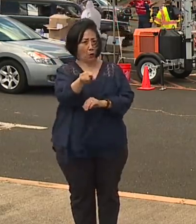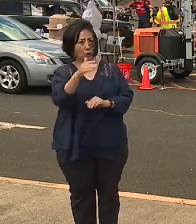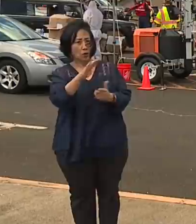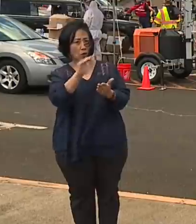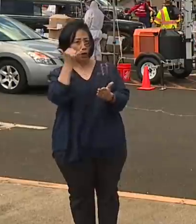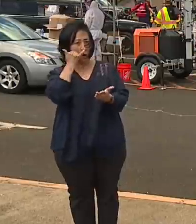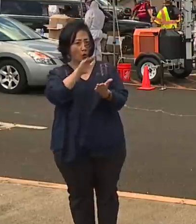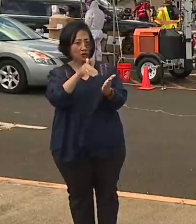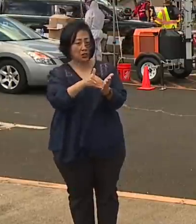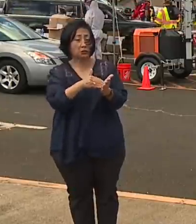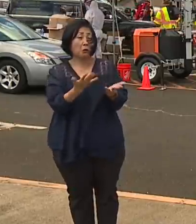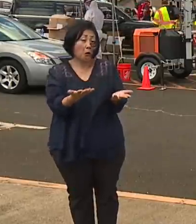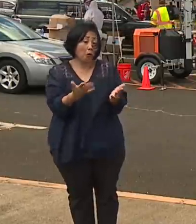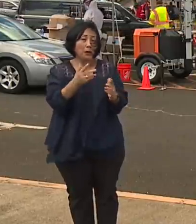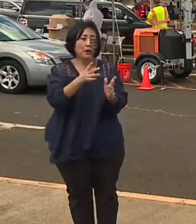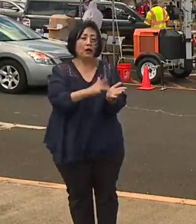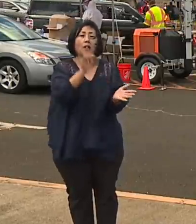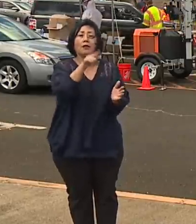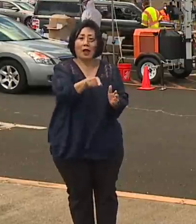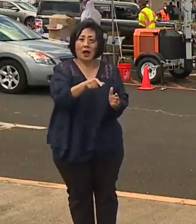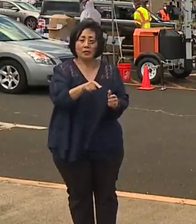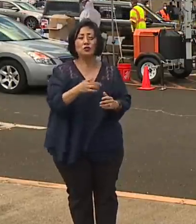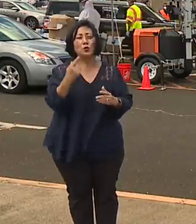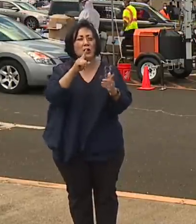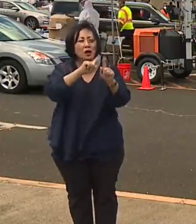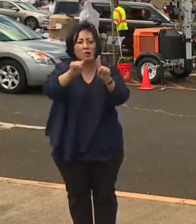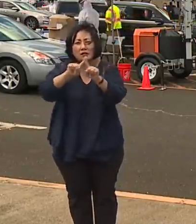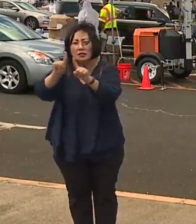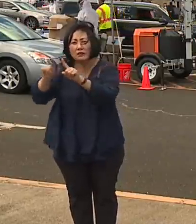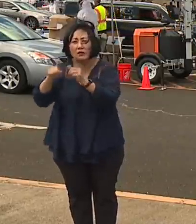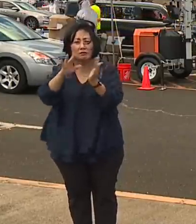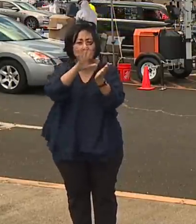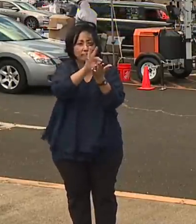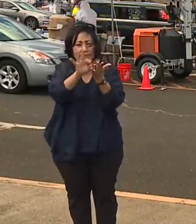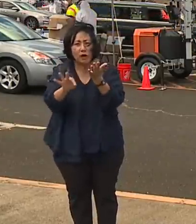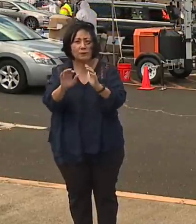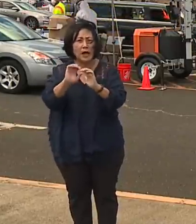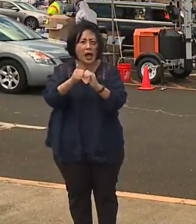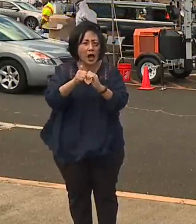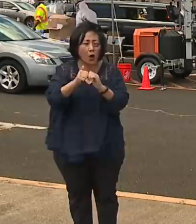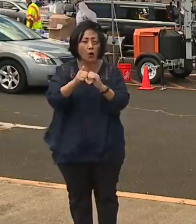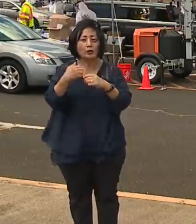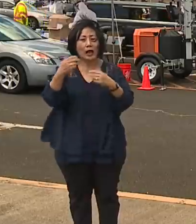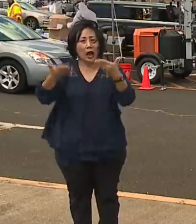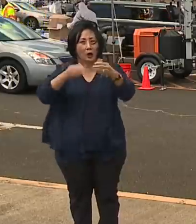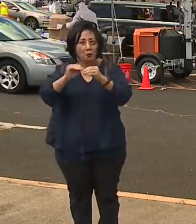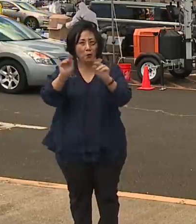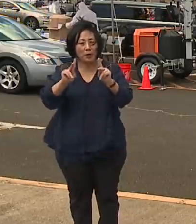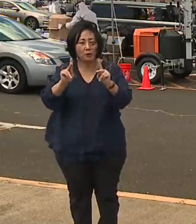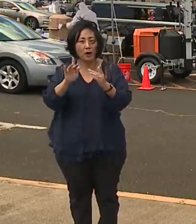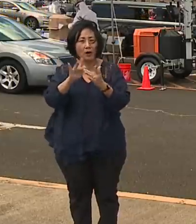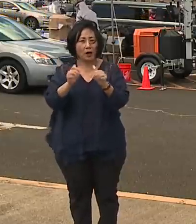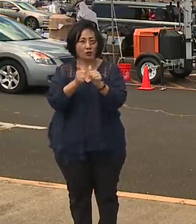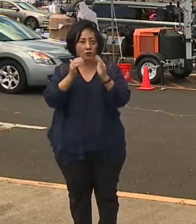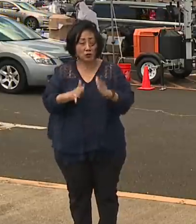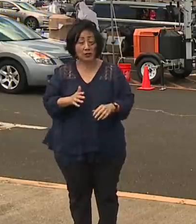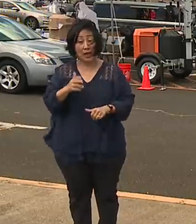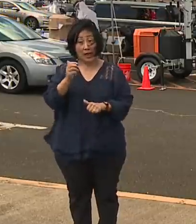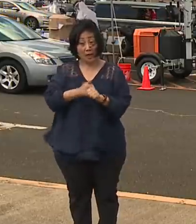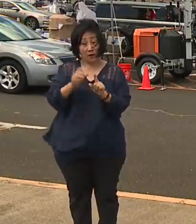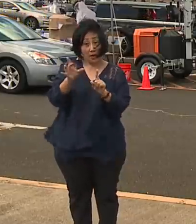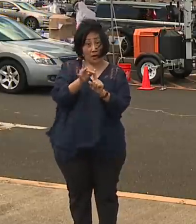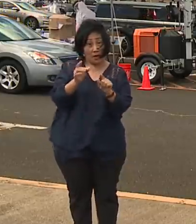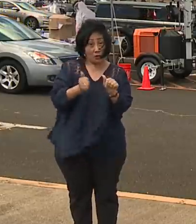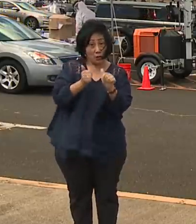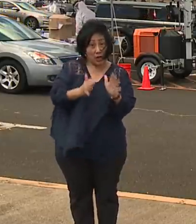that's another out-of-the-box way of looking at it. So we're going to explore all options to expand this capacity. Every contact tracer